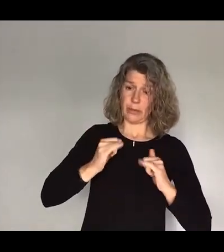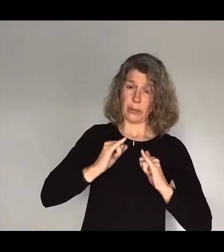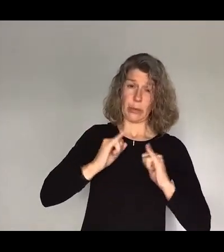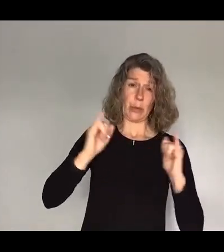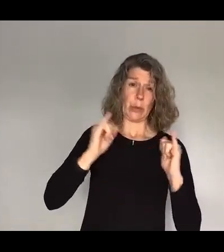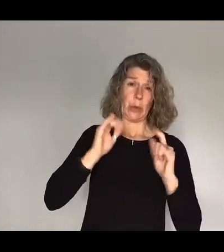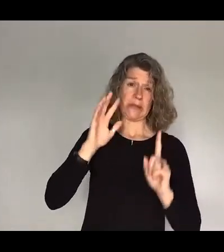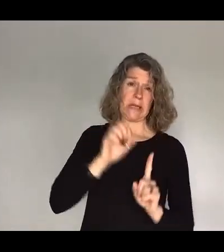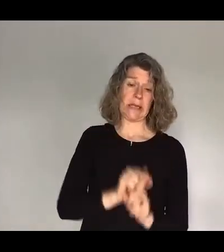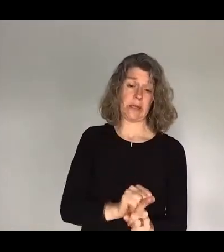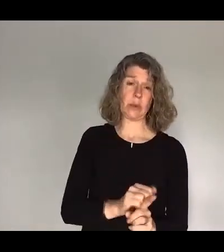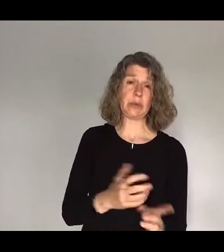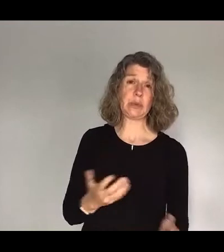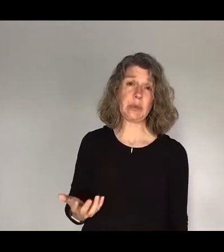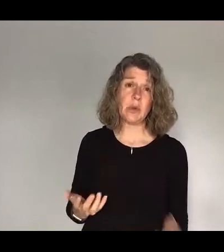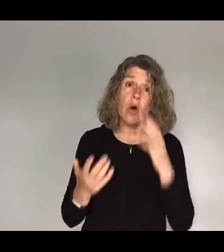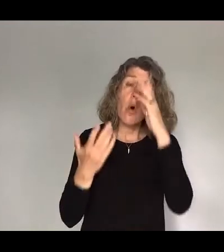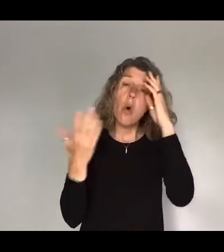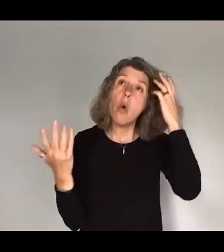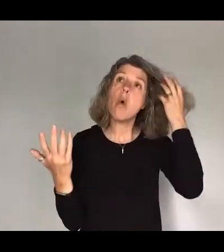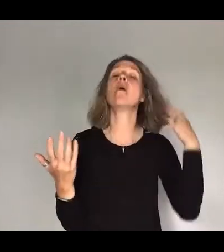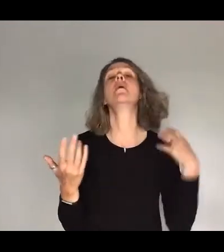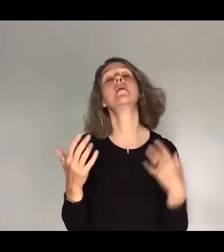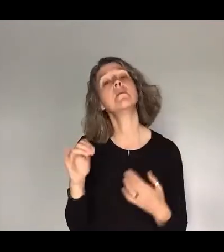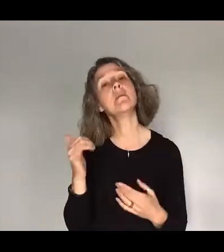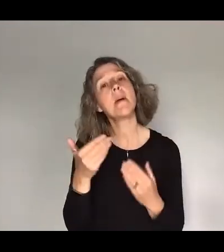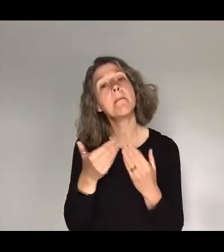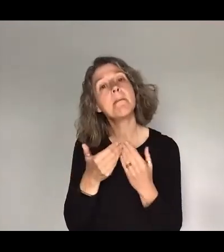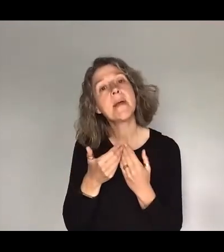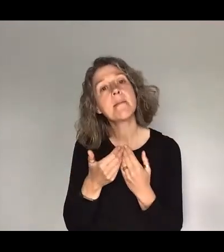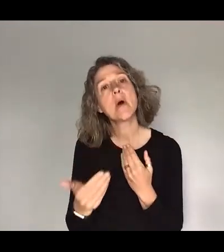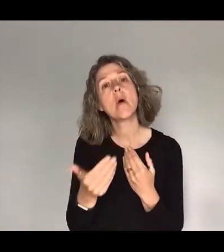or maybe it's even more than that. Maybe there is a single event in your life